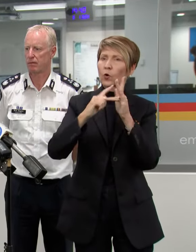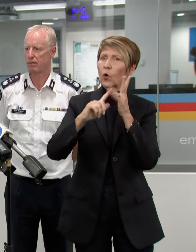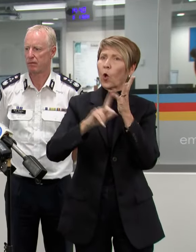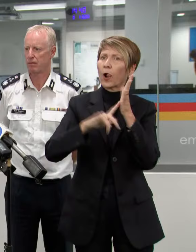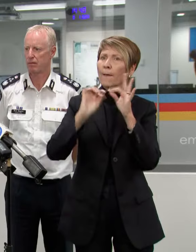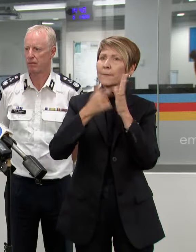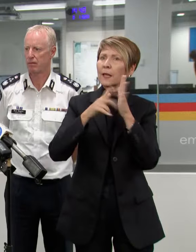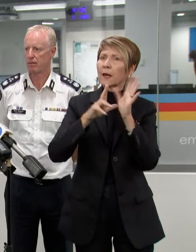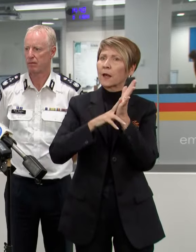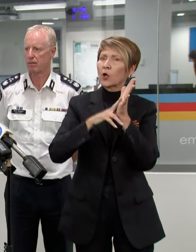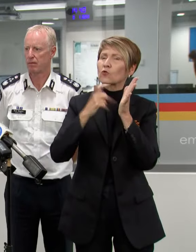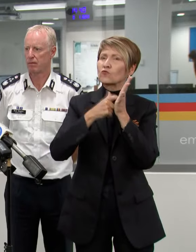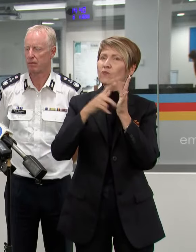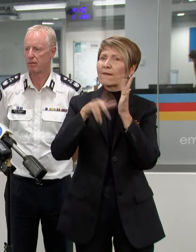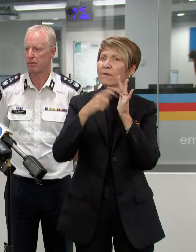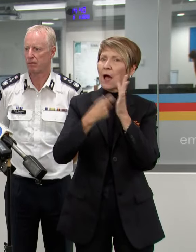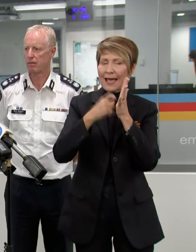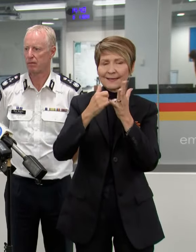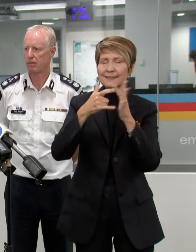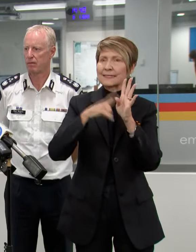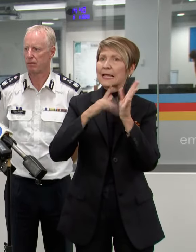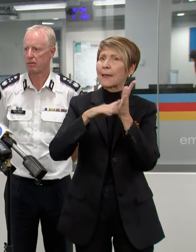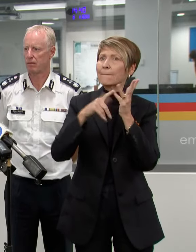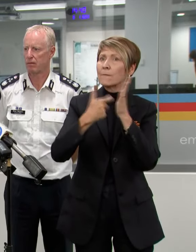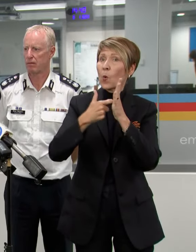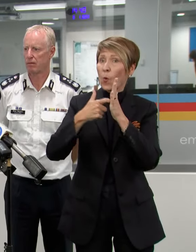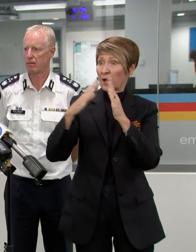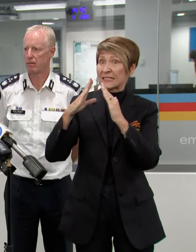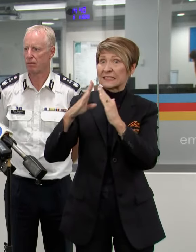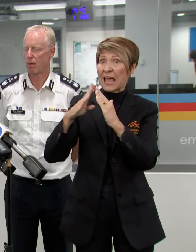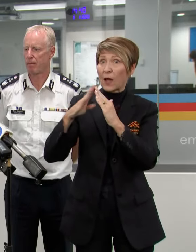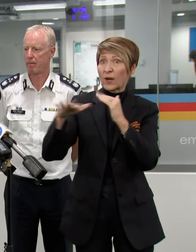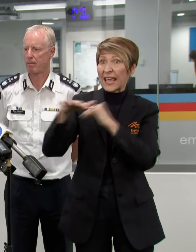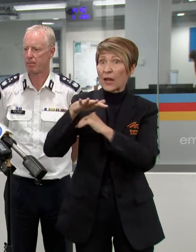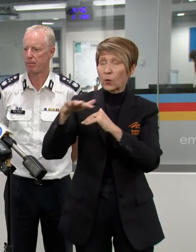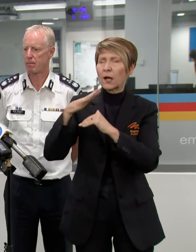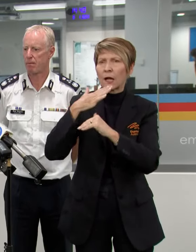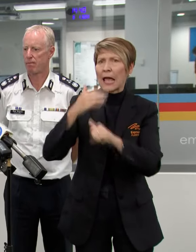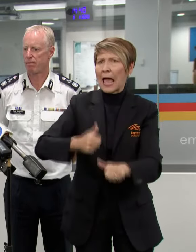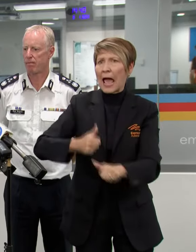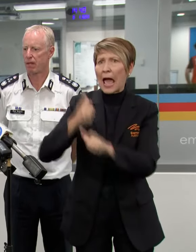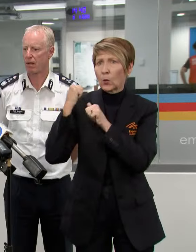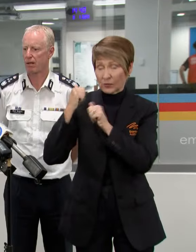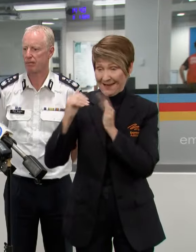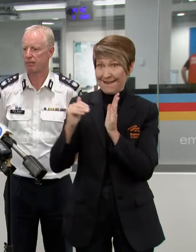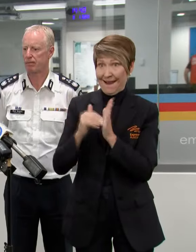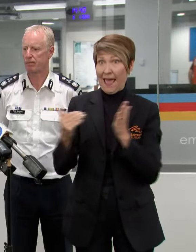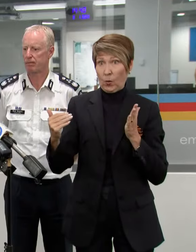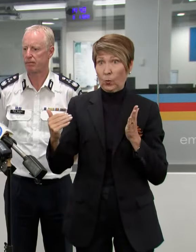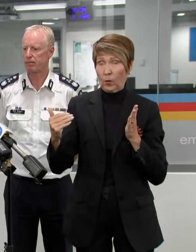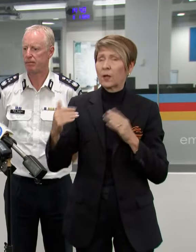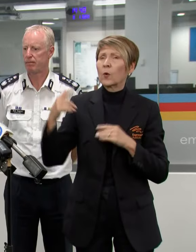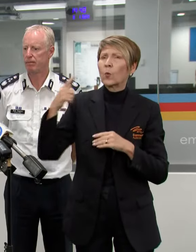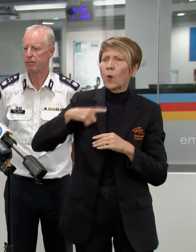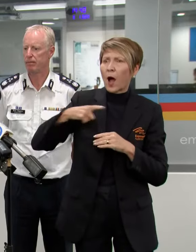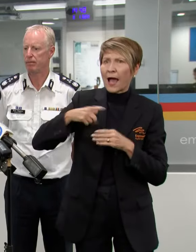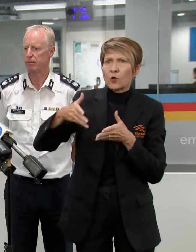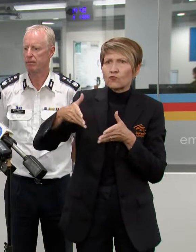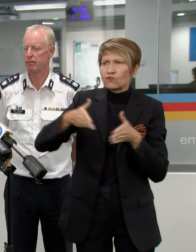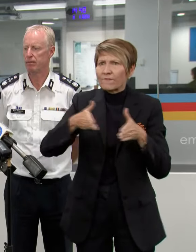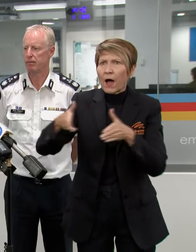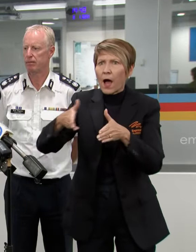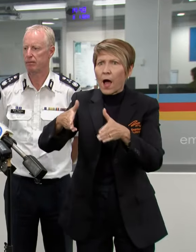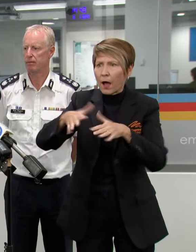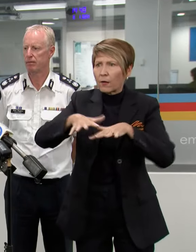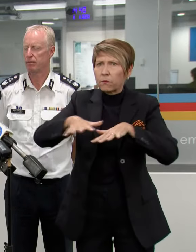the Seymour Township. This flooding has occurred as a result of local tributaries in that area rather than